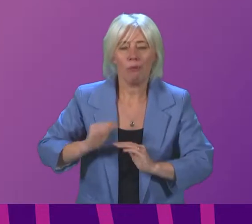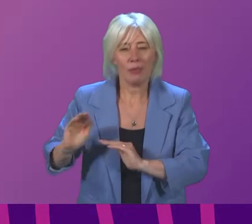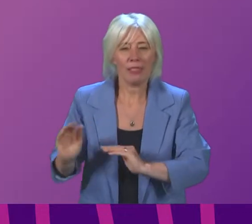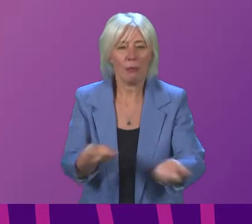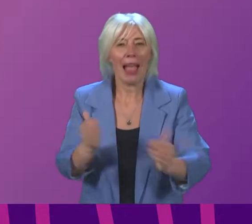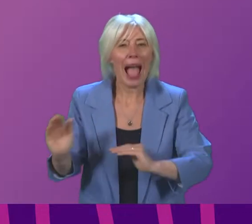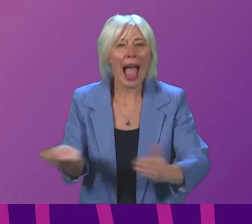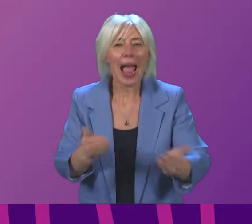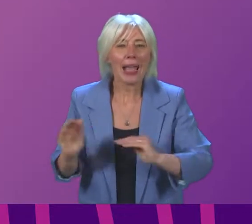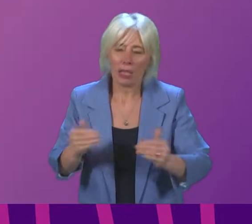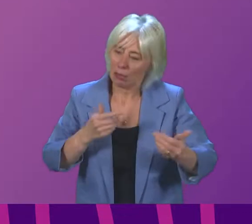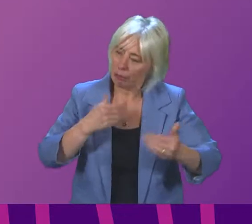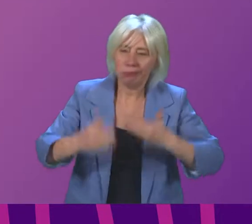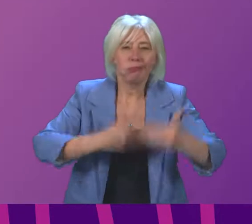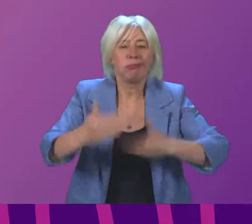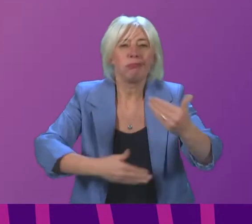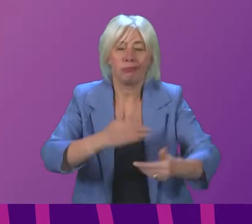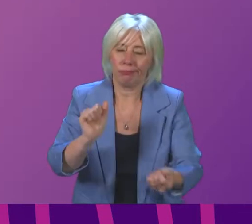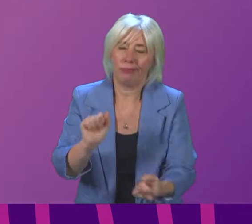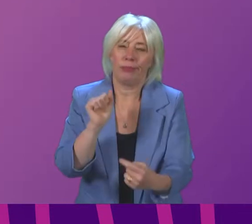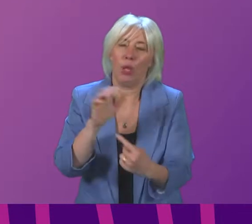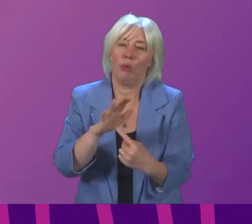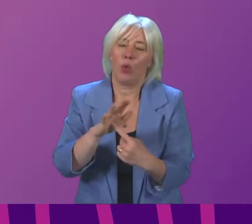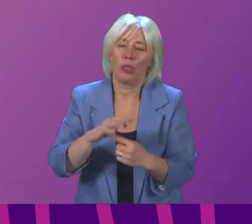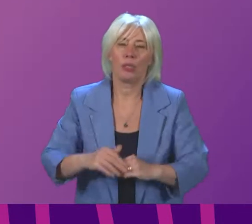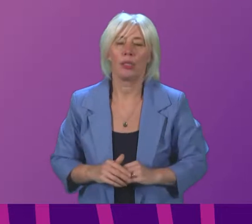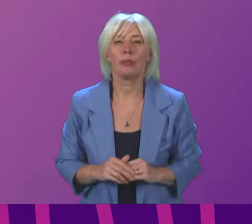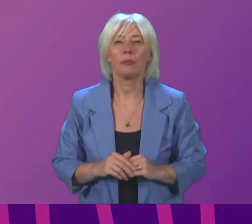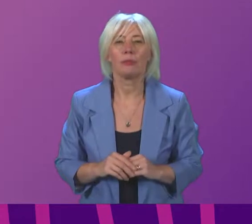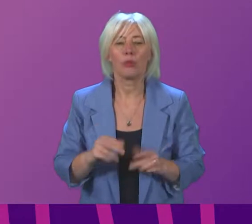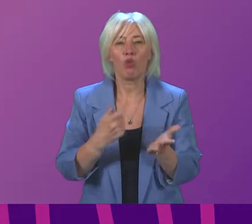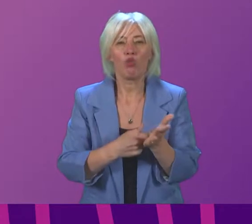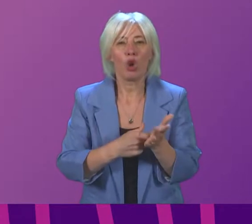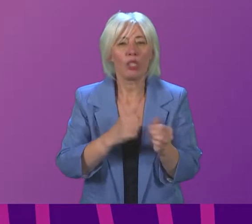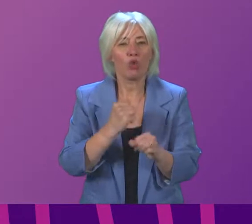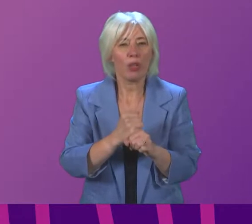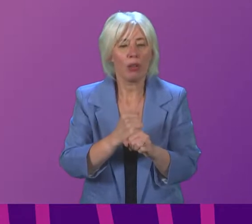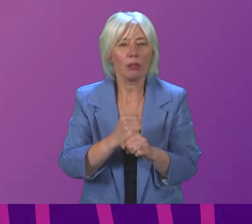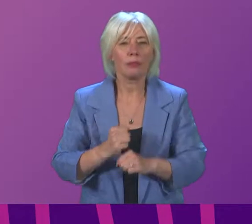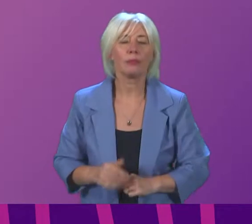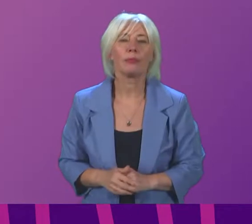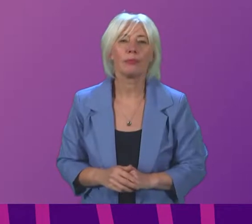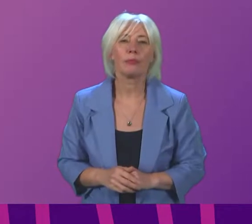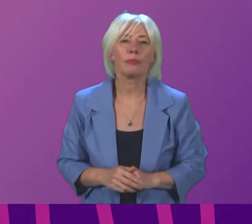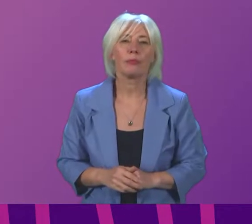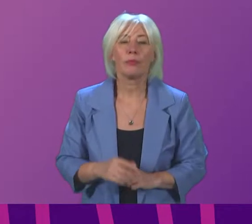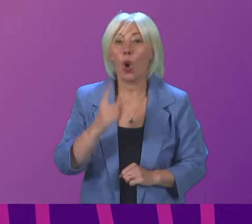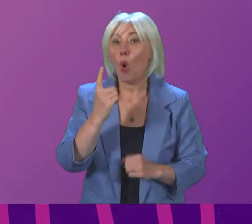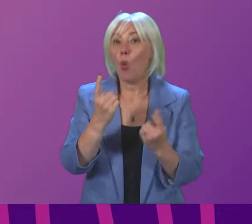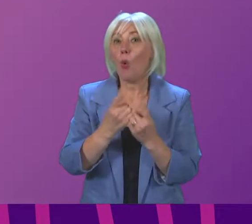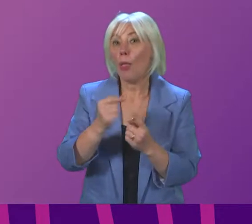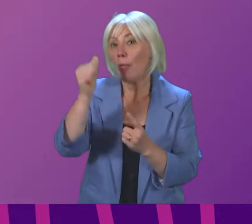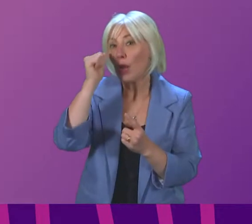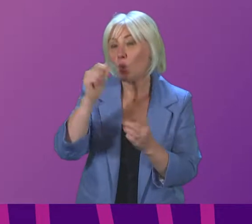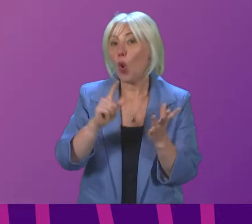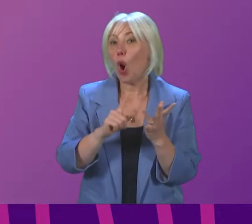important as part of our defence Ross Greer to be followed by Joe Fitzpatrick thank you given that the one thing we do know about the Omicron variant